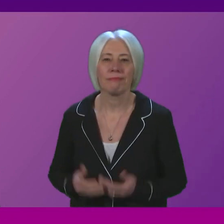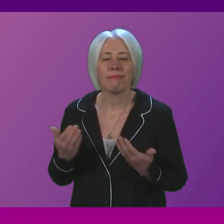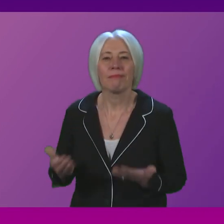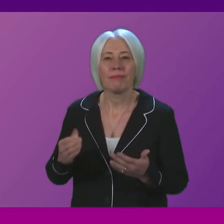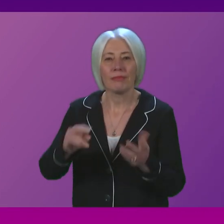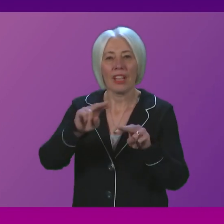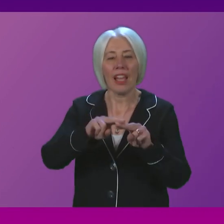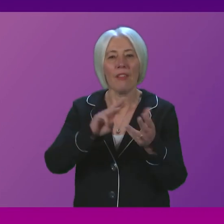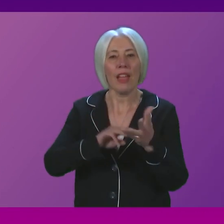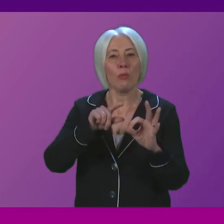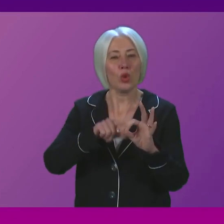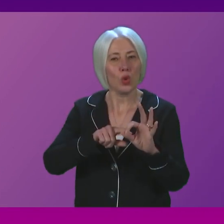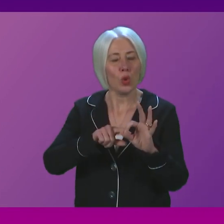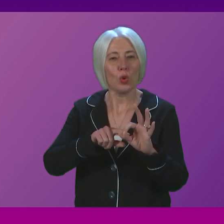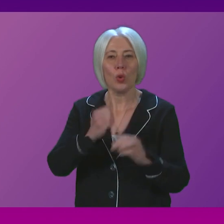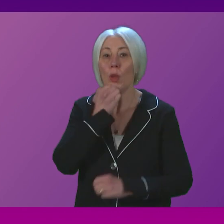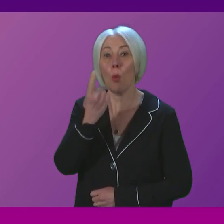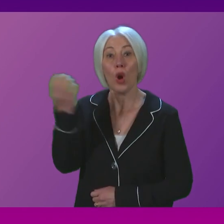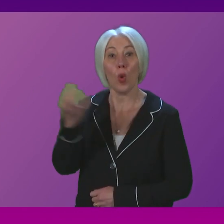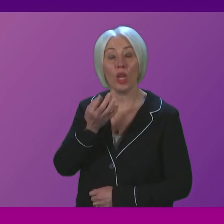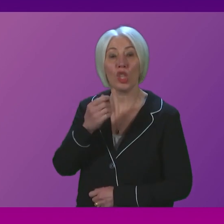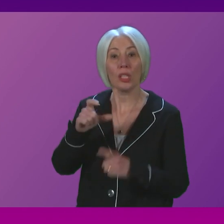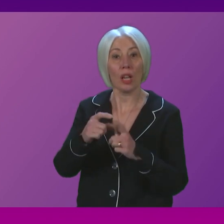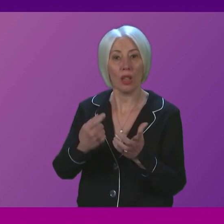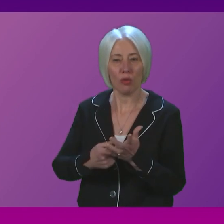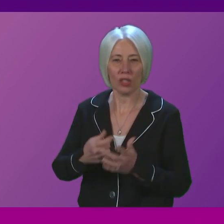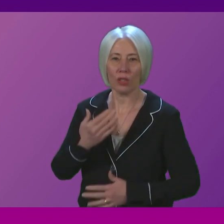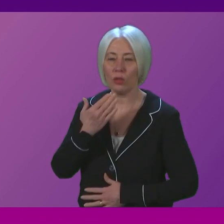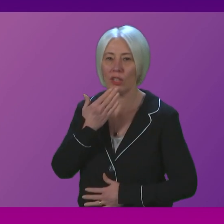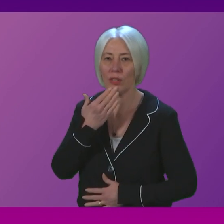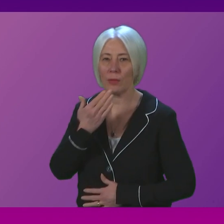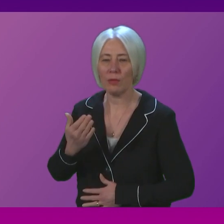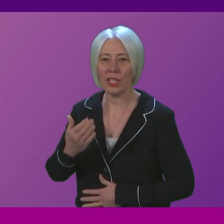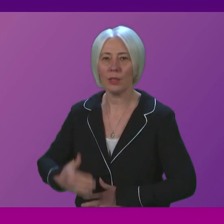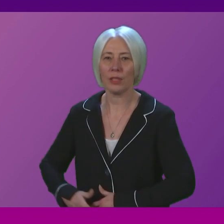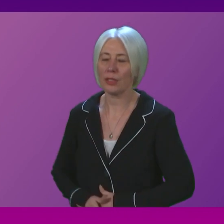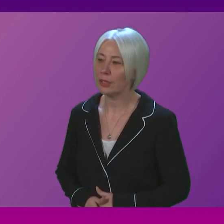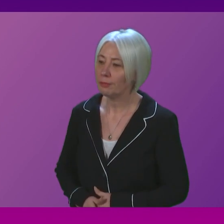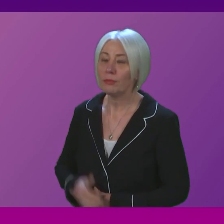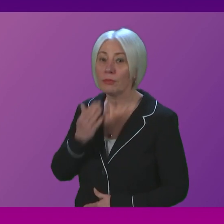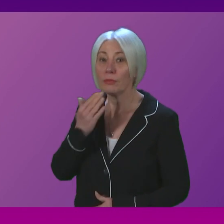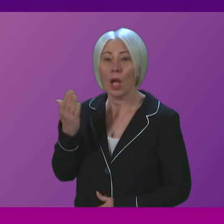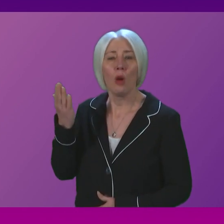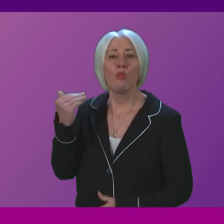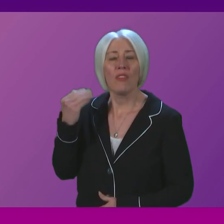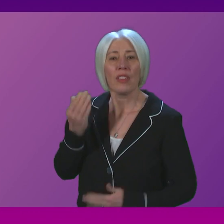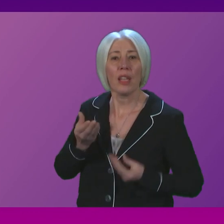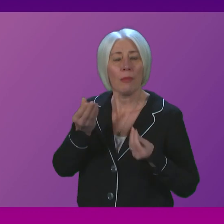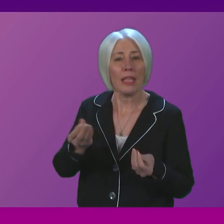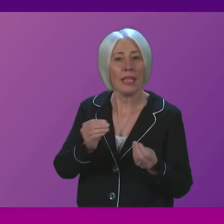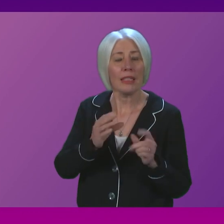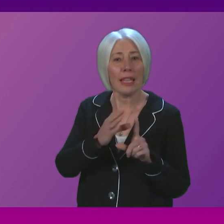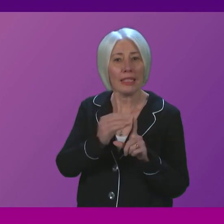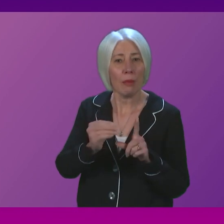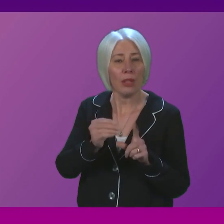questions. At question number one, call Douglas Ross. Thank you very much, Presiding Officer. I have previously raised examples of patients